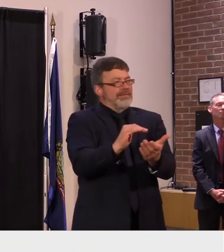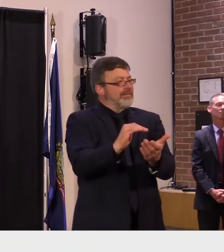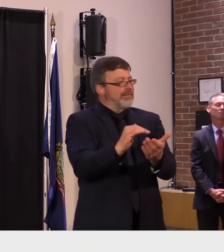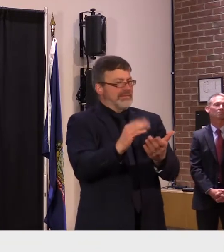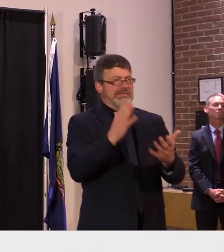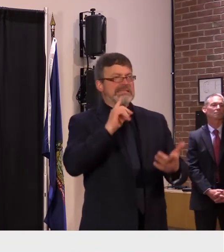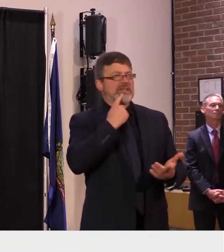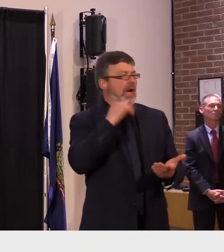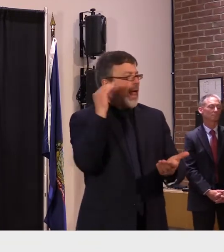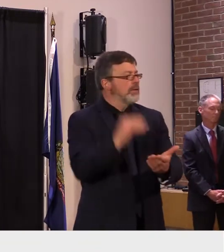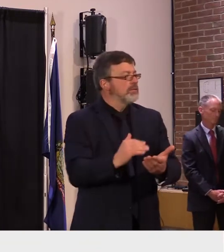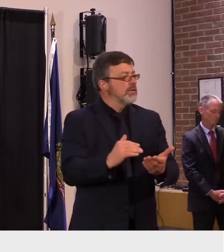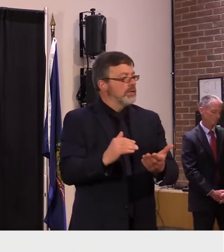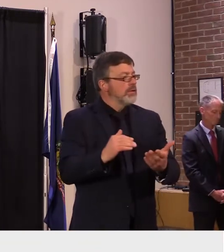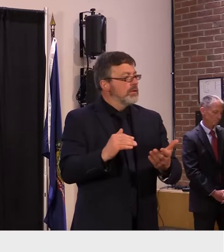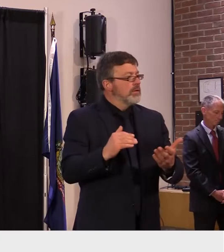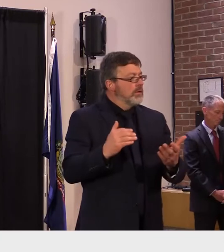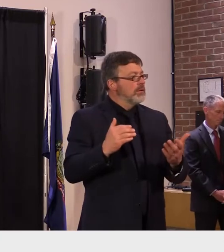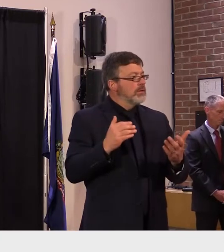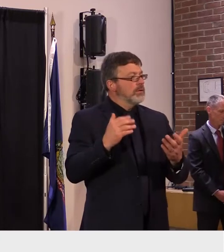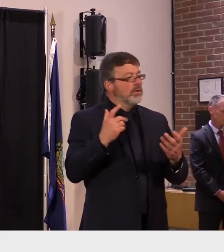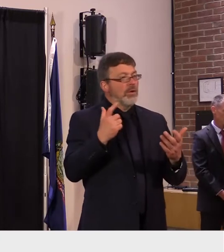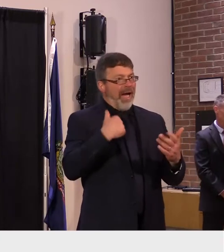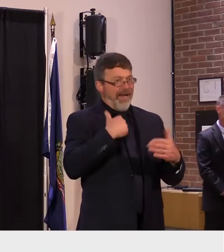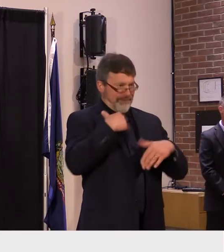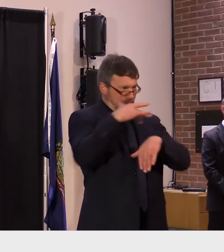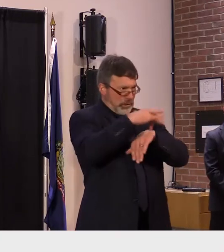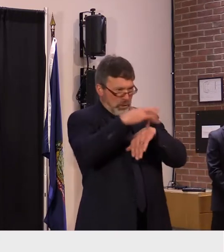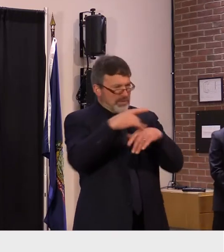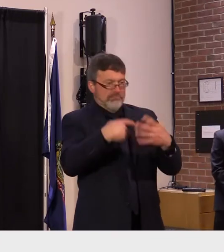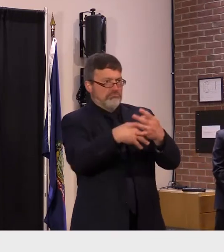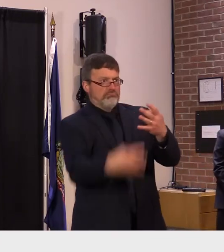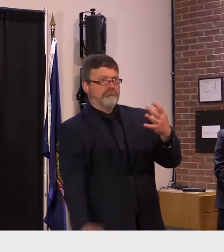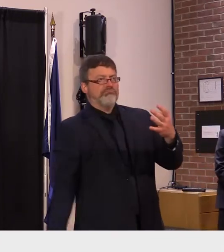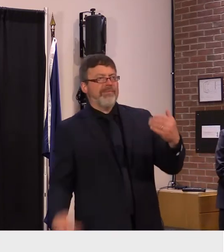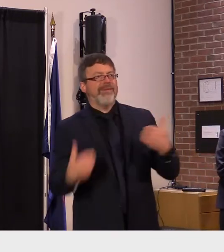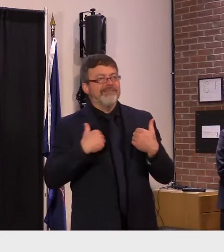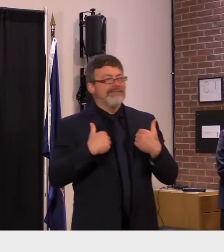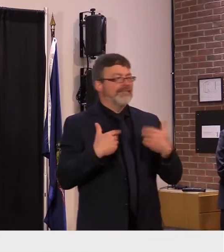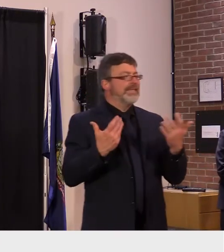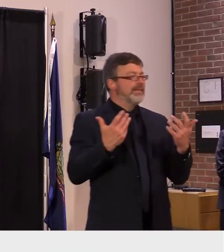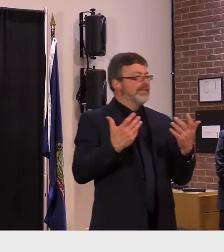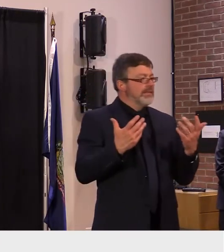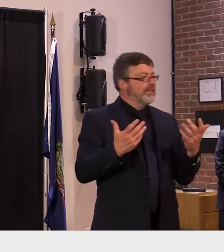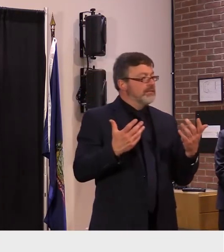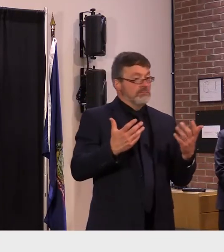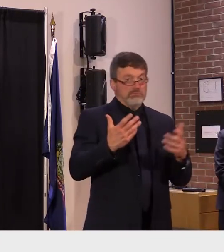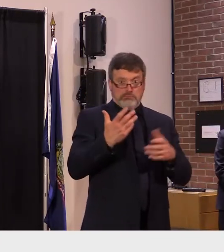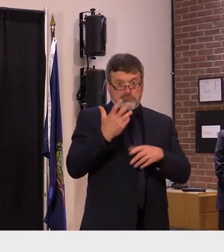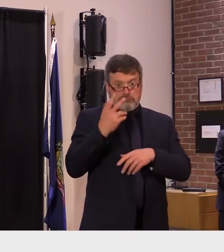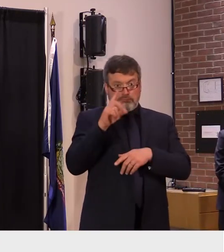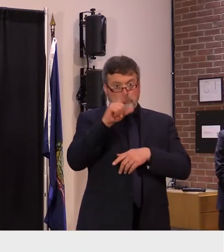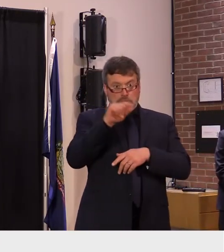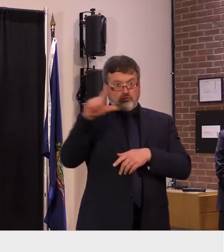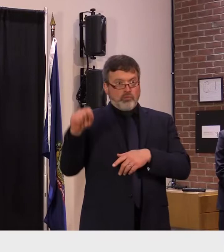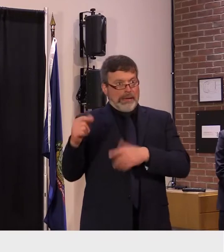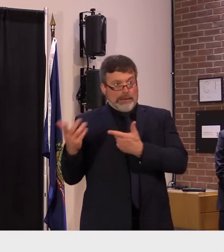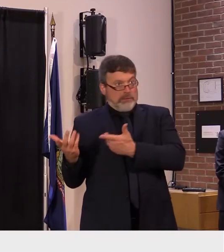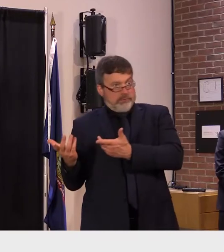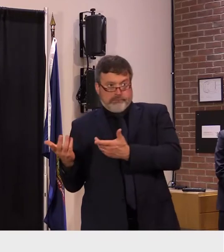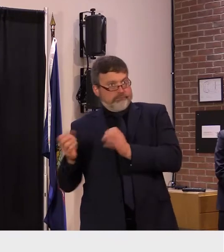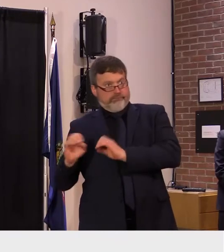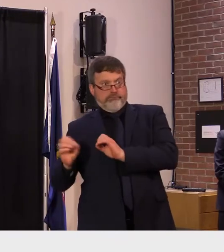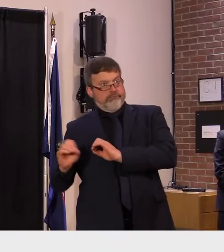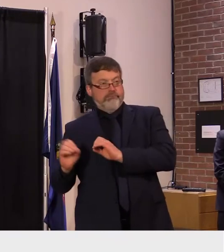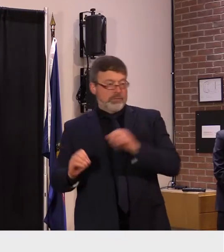the time about what they do in ways they never thought before and looking towards the future that doesn't have 100